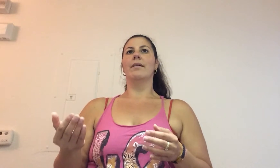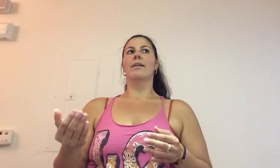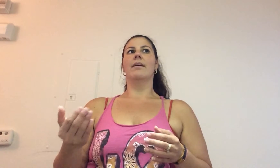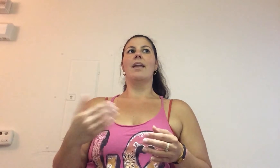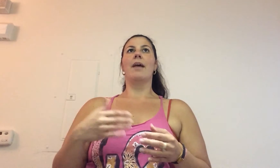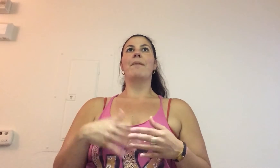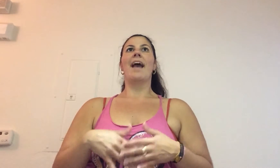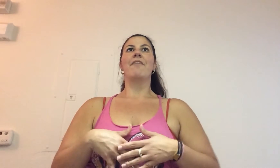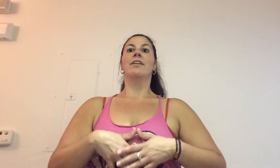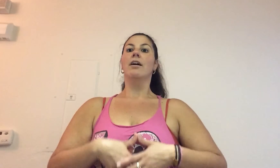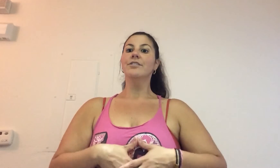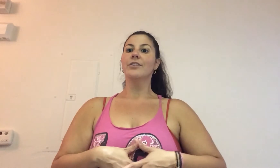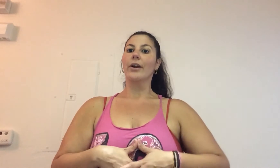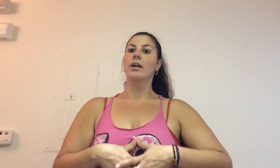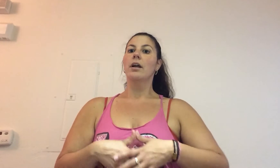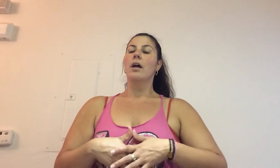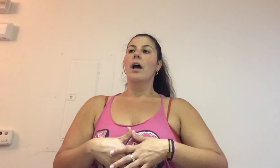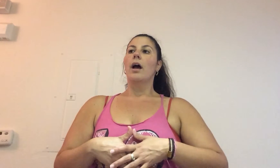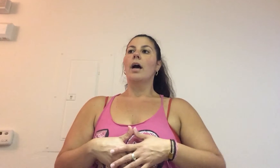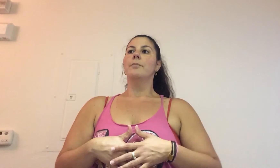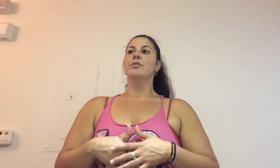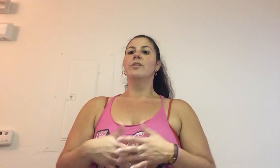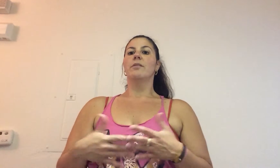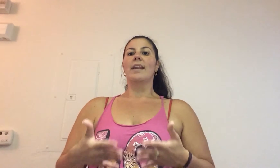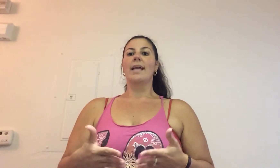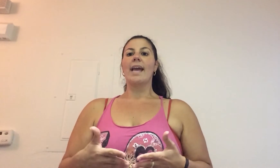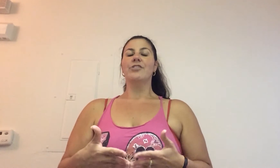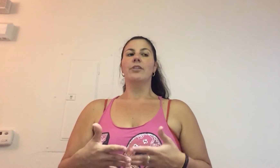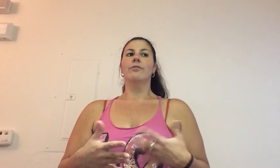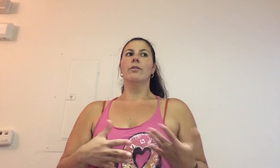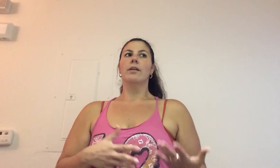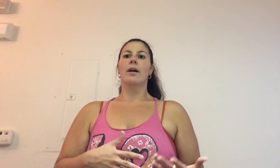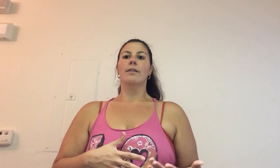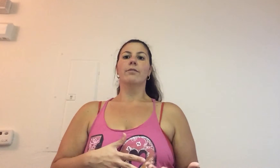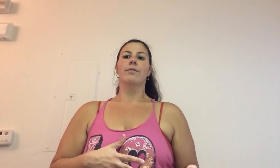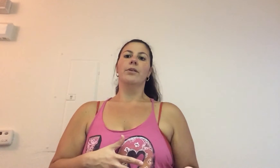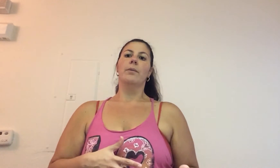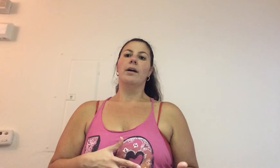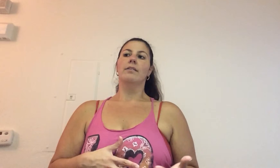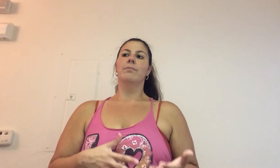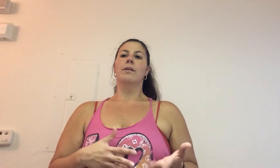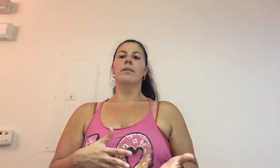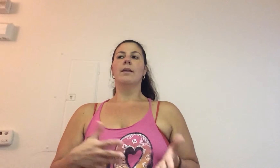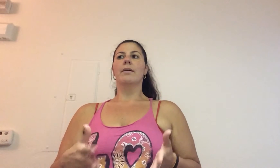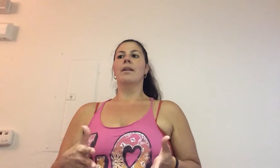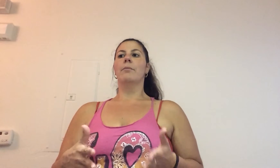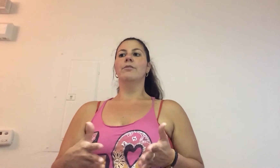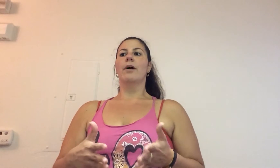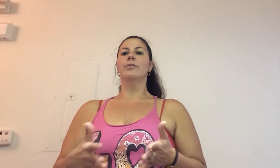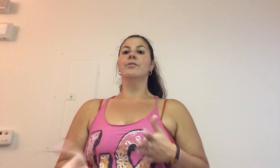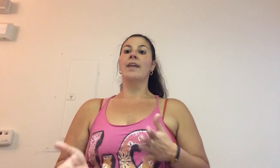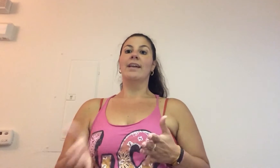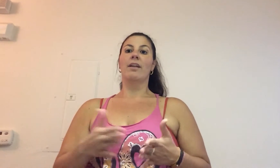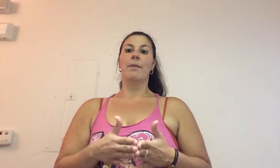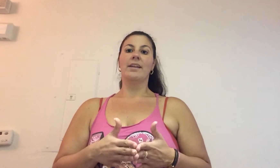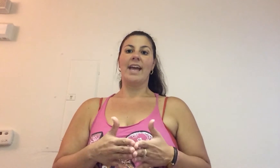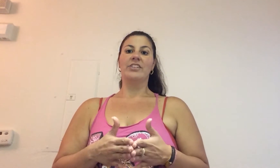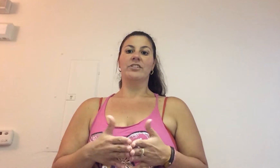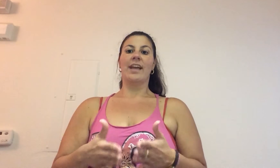get, I may have an ulcer, um, due to the medication. I was only on it for a few months. But then I'm getting, I'm also, I was also taking another medication to